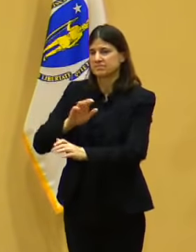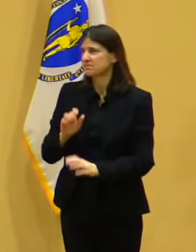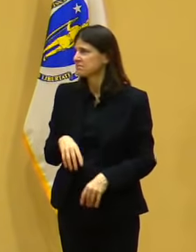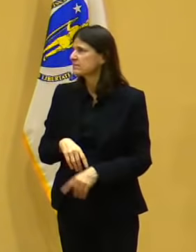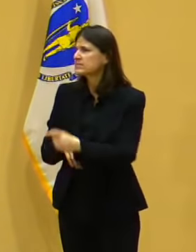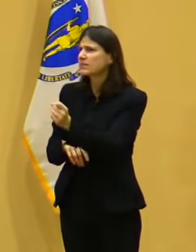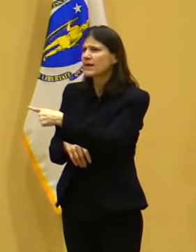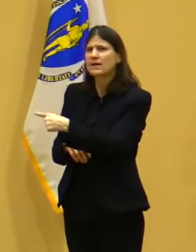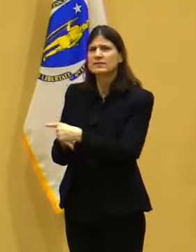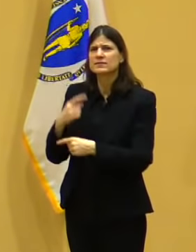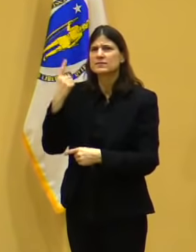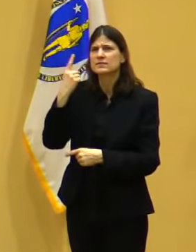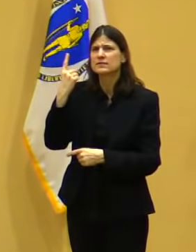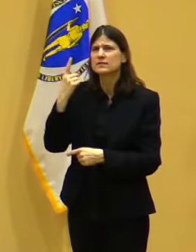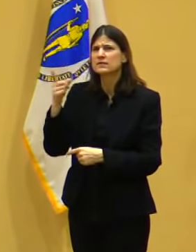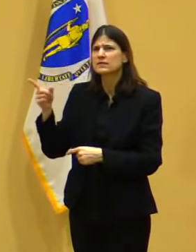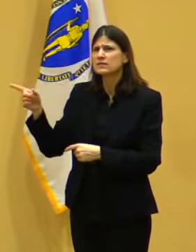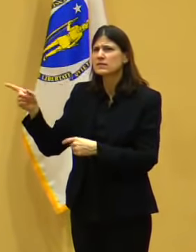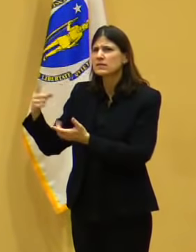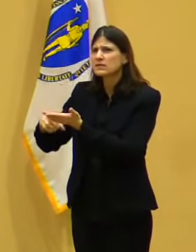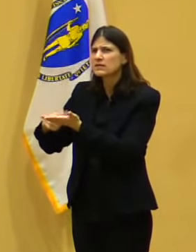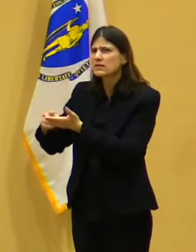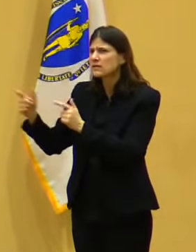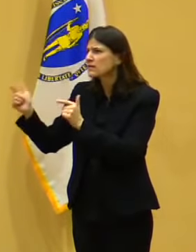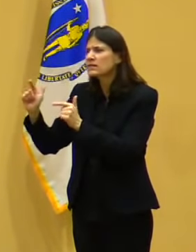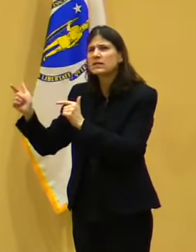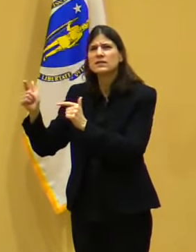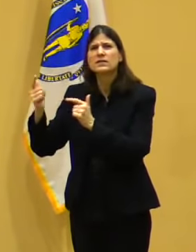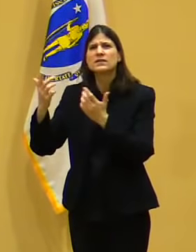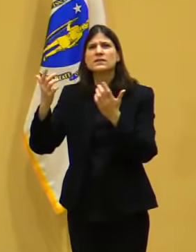enough that I wouldn't draw broad conclusions about one or the other.